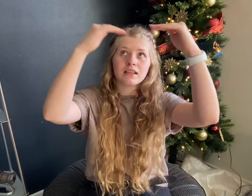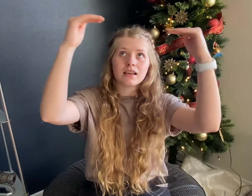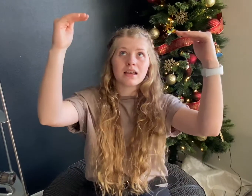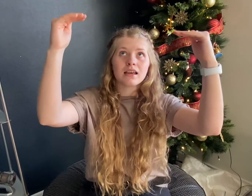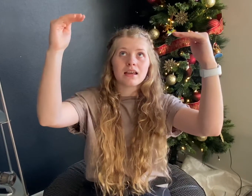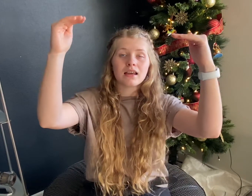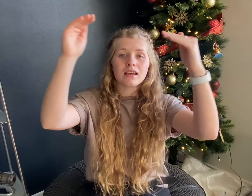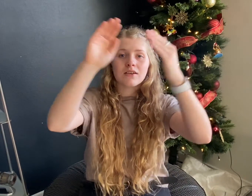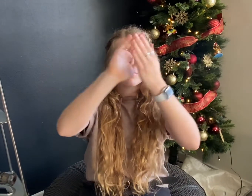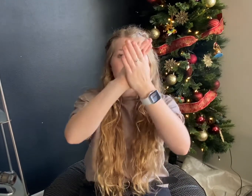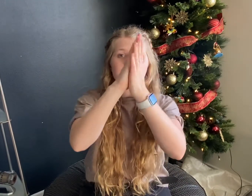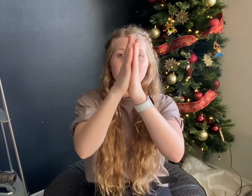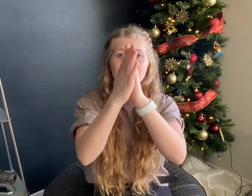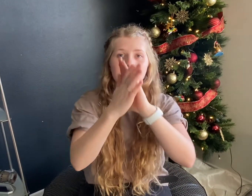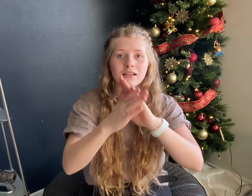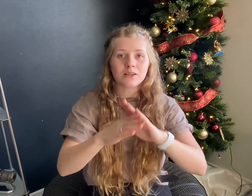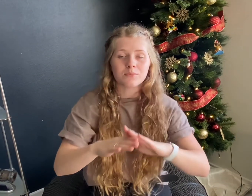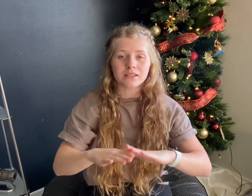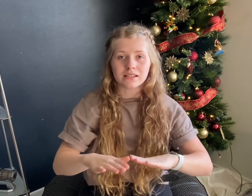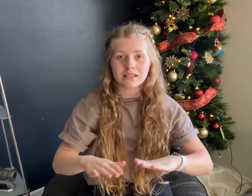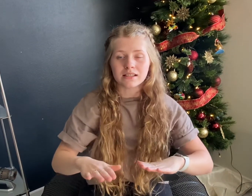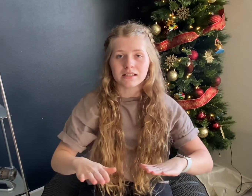heavenly peace.